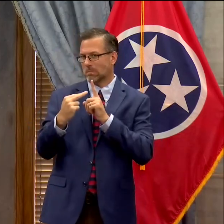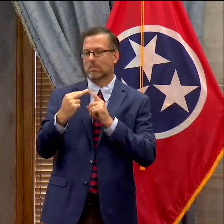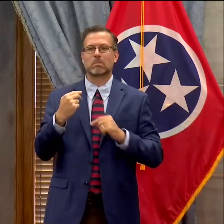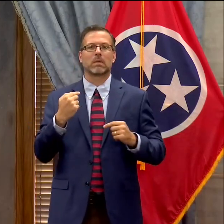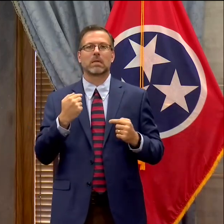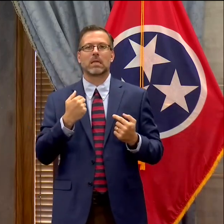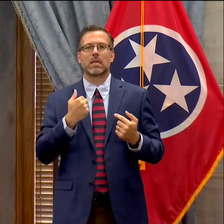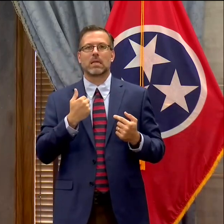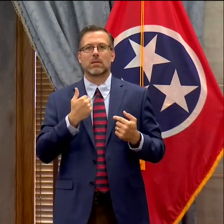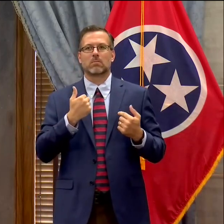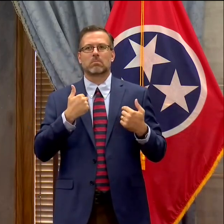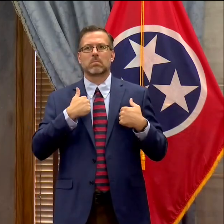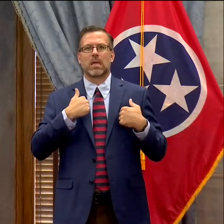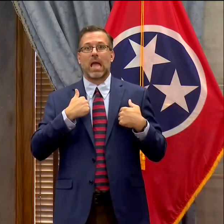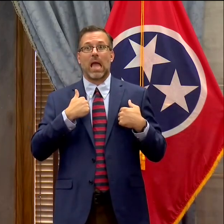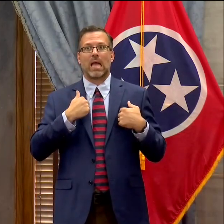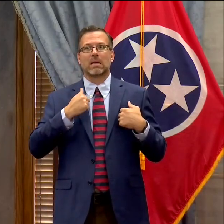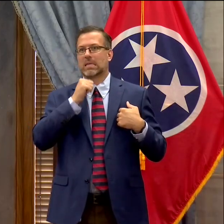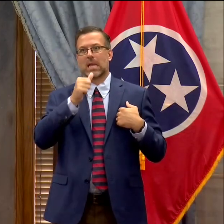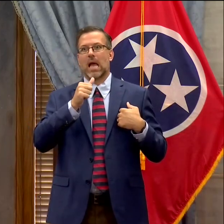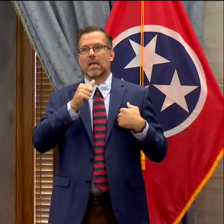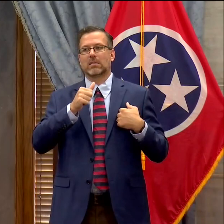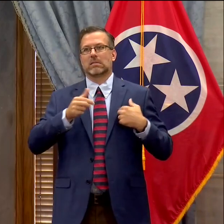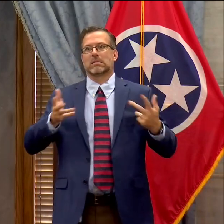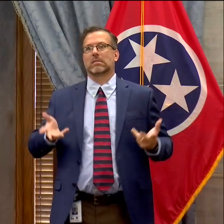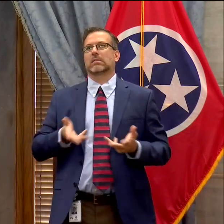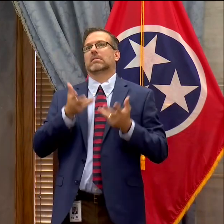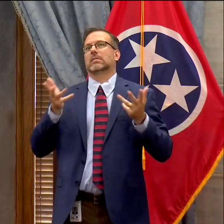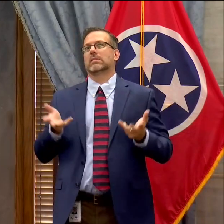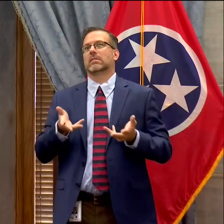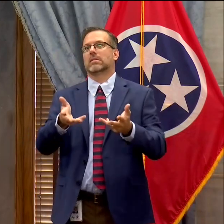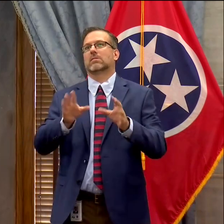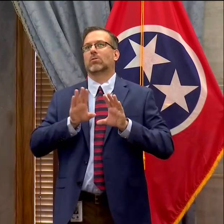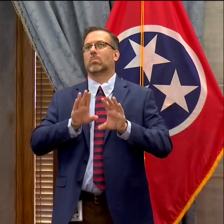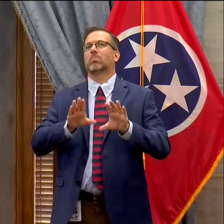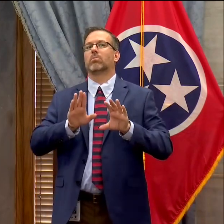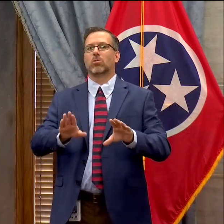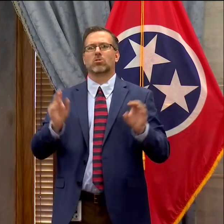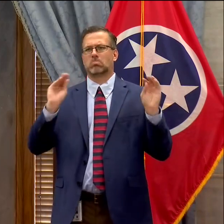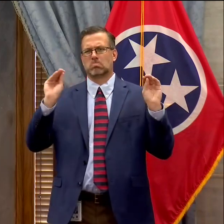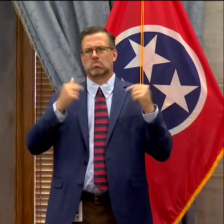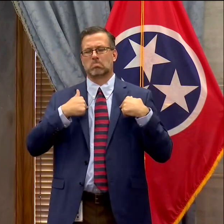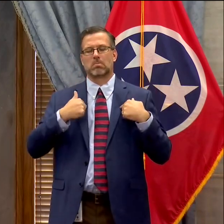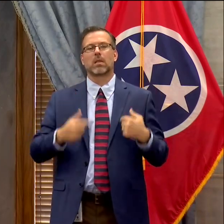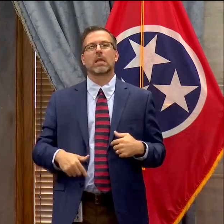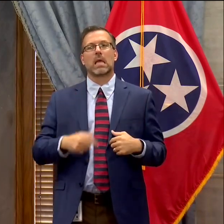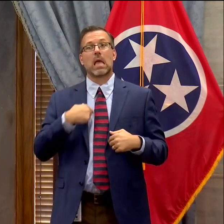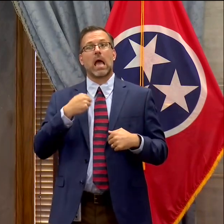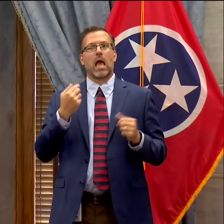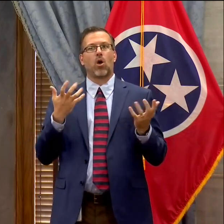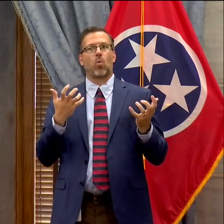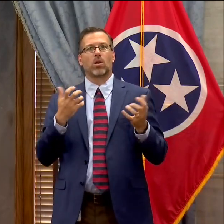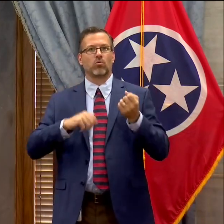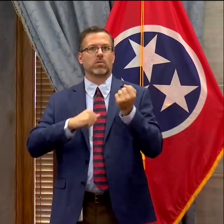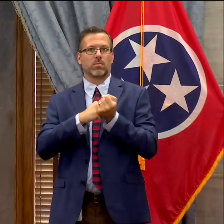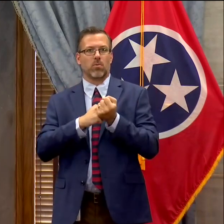additional push for that. I want to lend my support. I do think we're moving toward